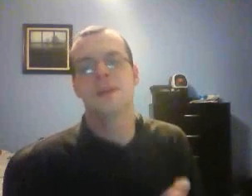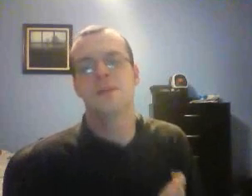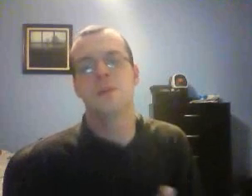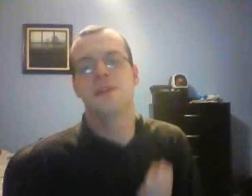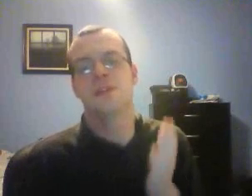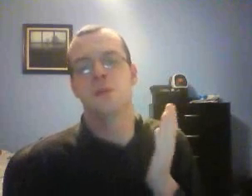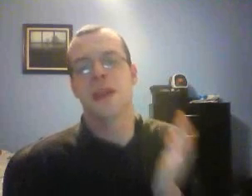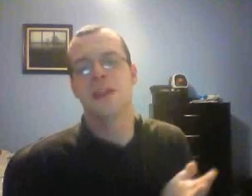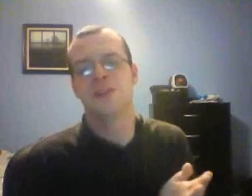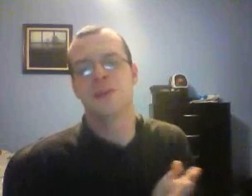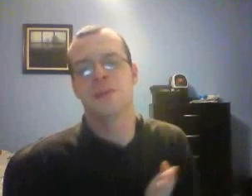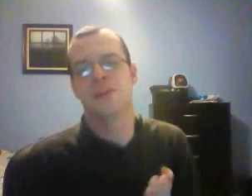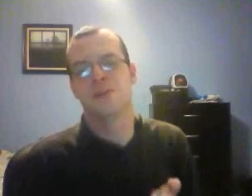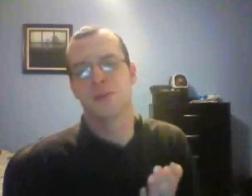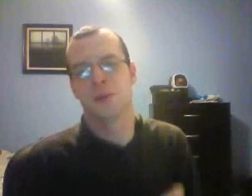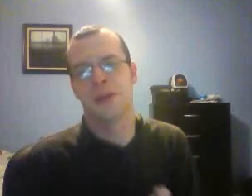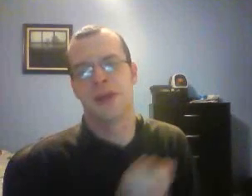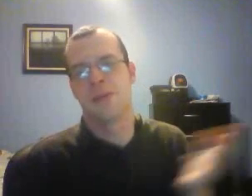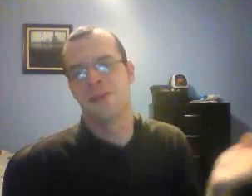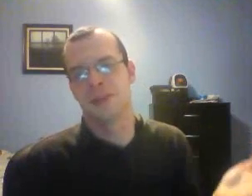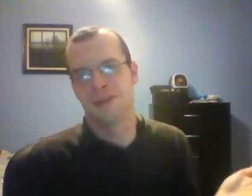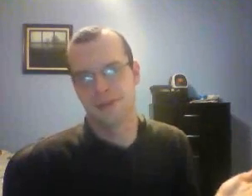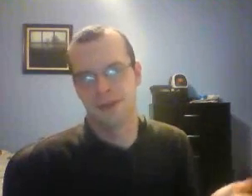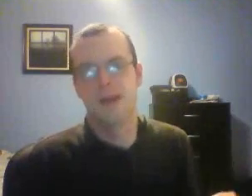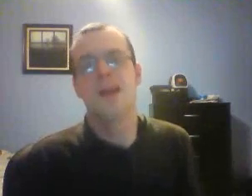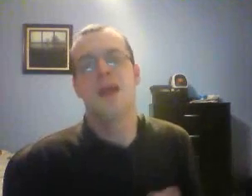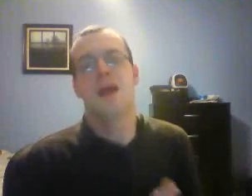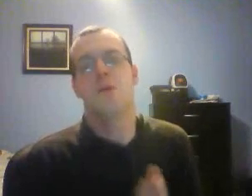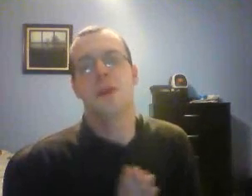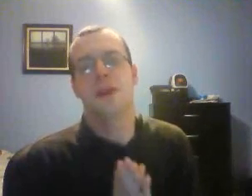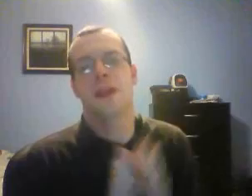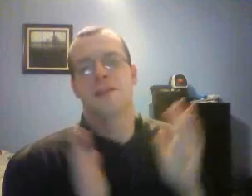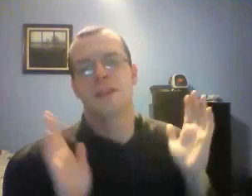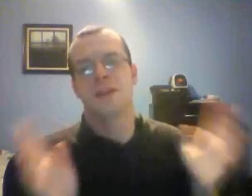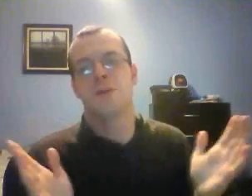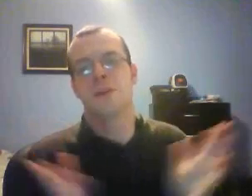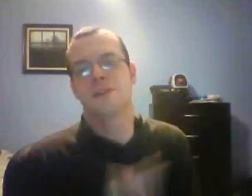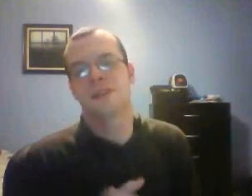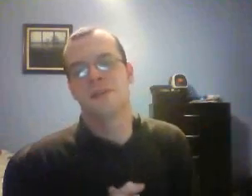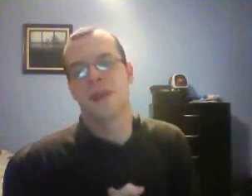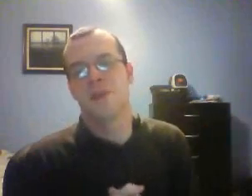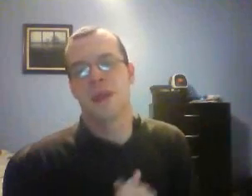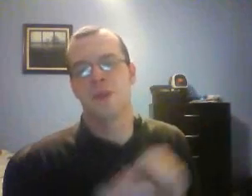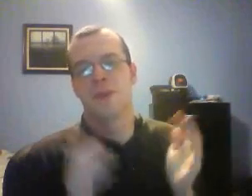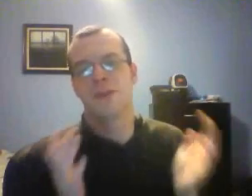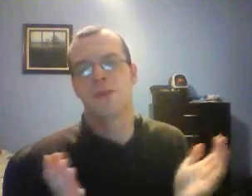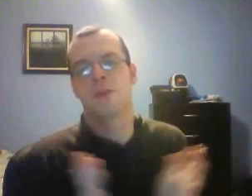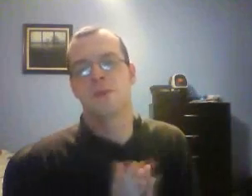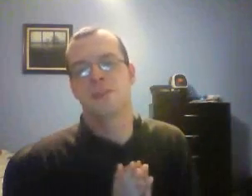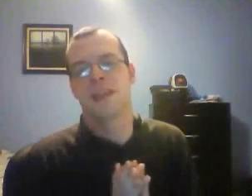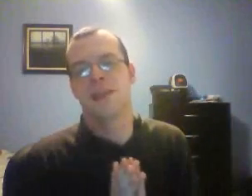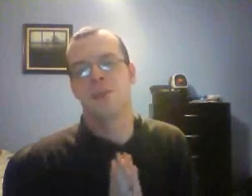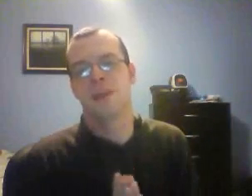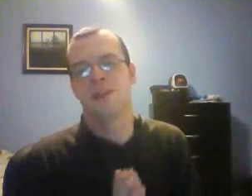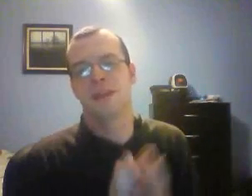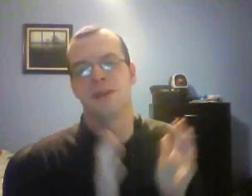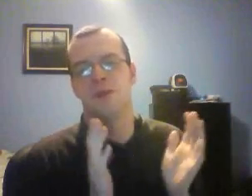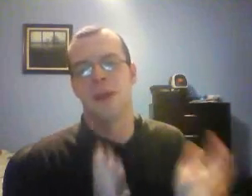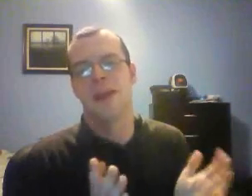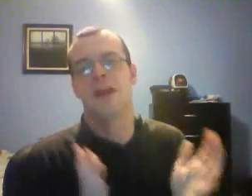WWE's Kuwaiti Championship tournament. Ahmed Johnson won it as a young wrestling fan back when that tournament was taking place in Kuwait.